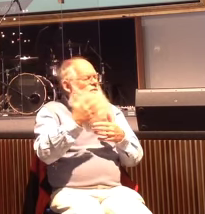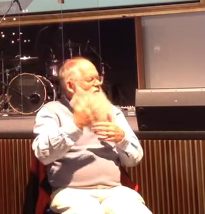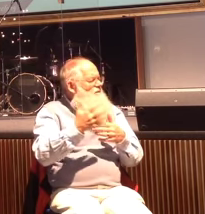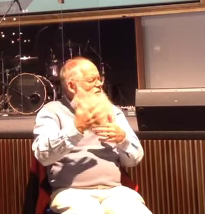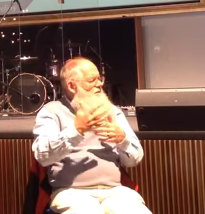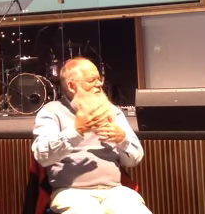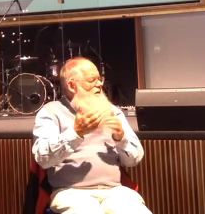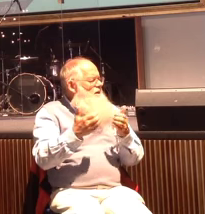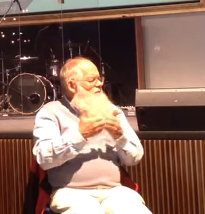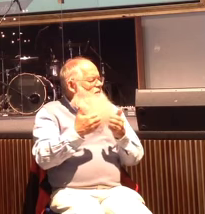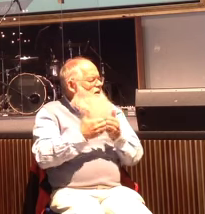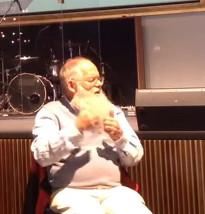that many came